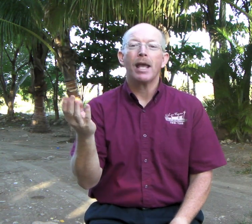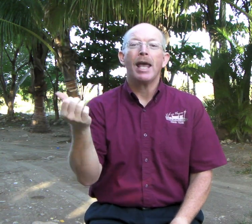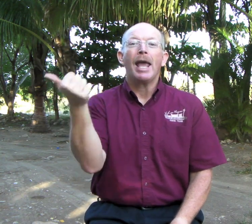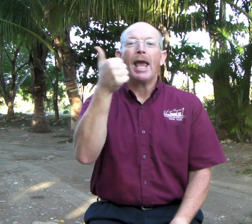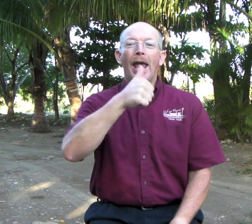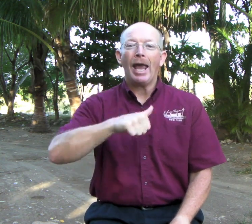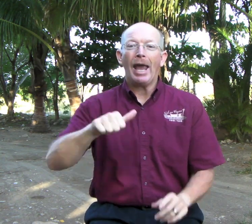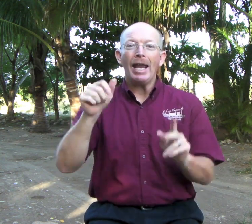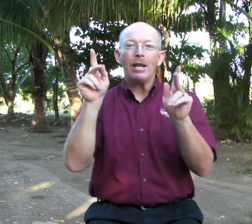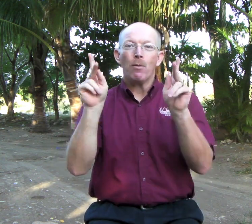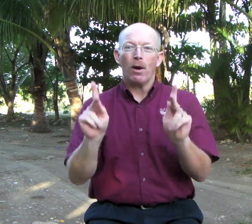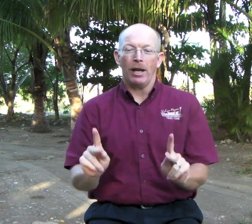Anyone.